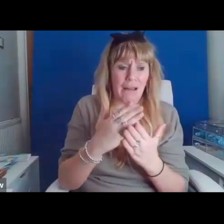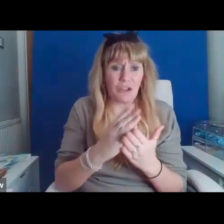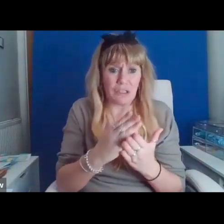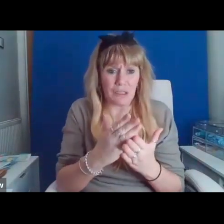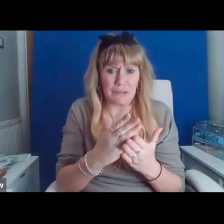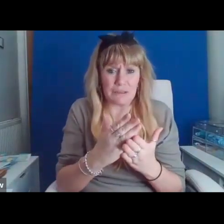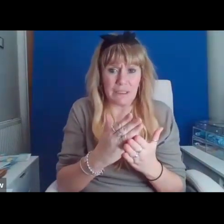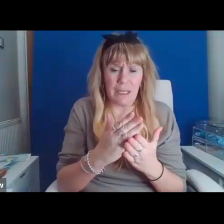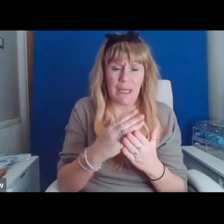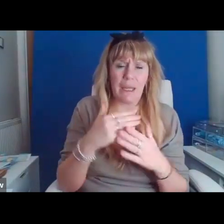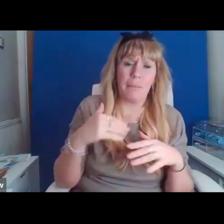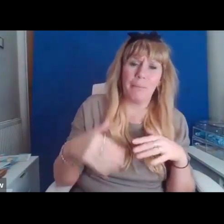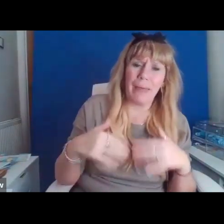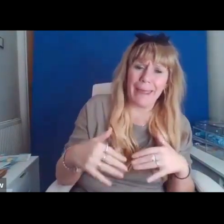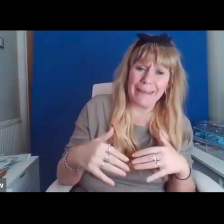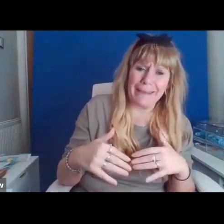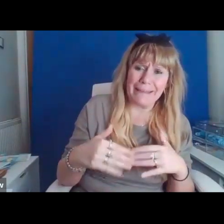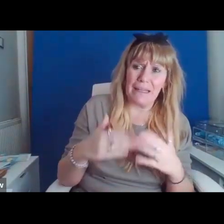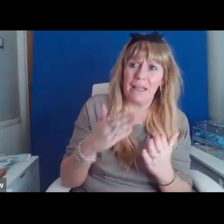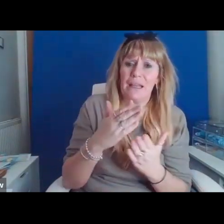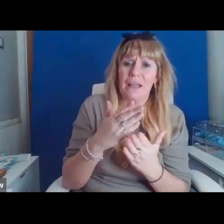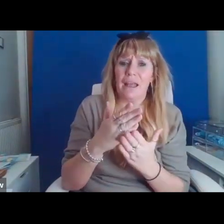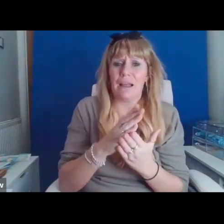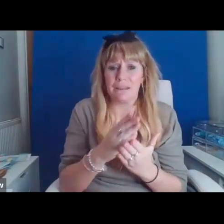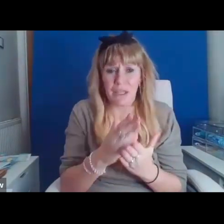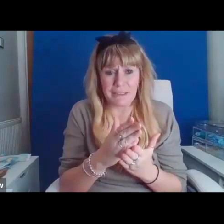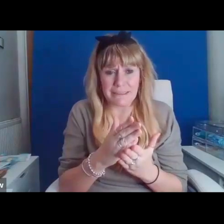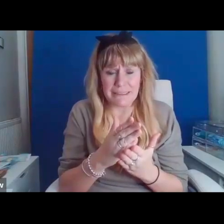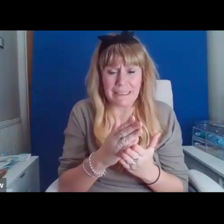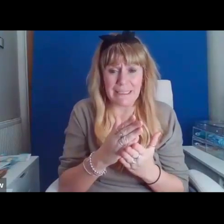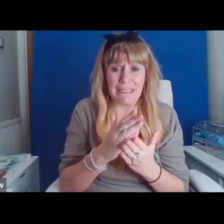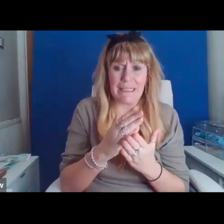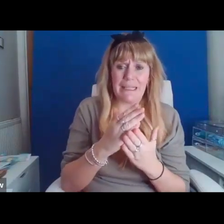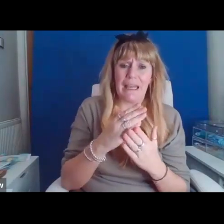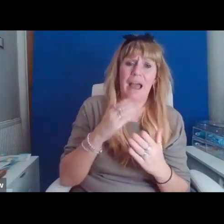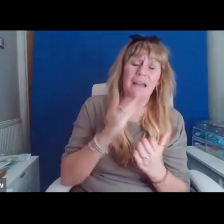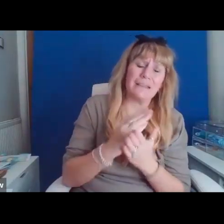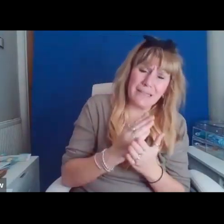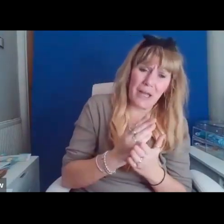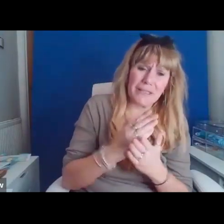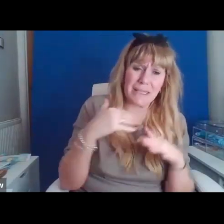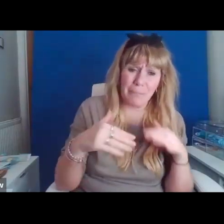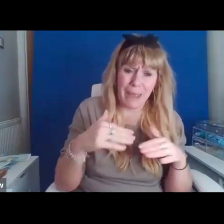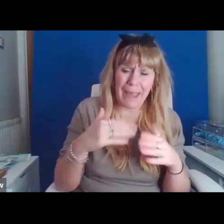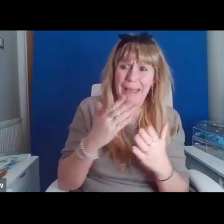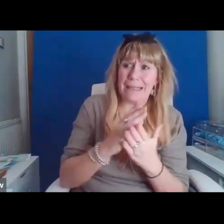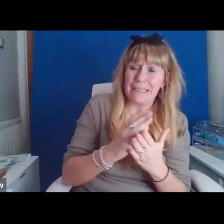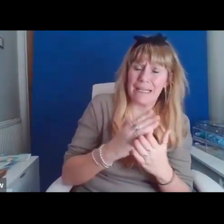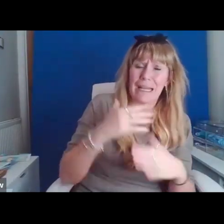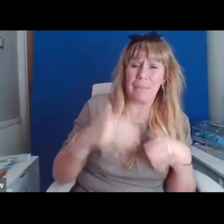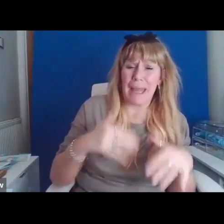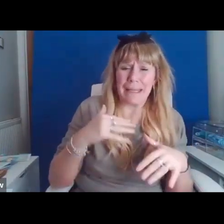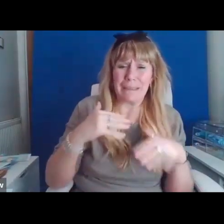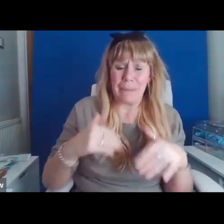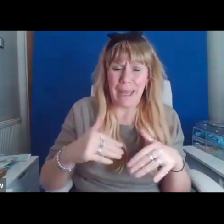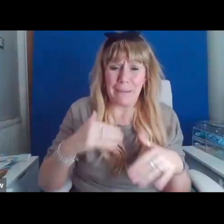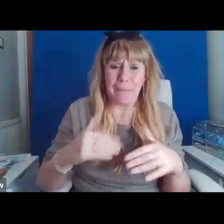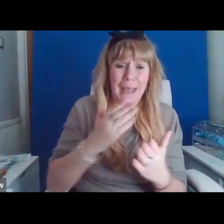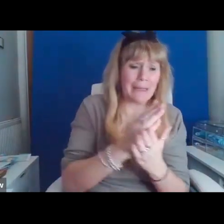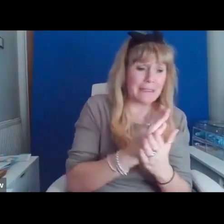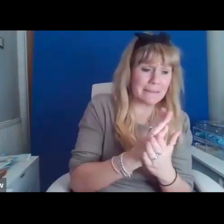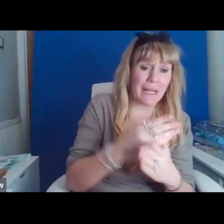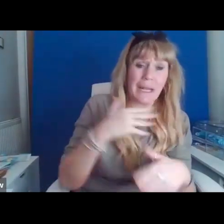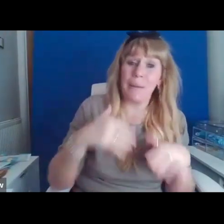Pain. Uncertainty. Uncertainty. Pain. Pain. Pain. Uncertainty. Pain.